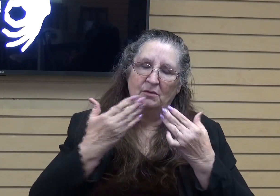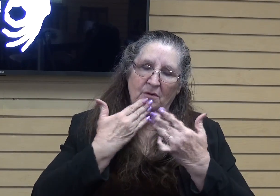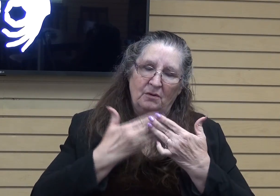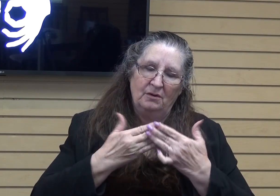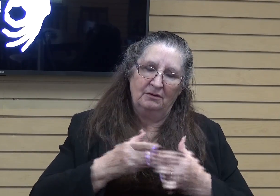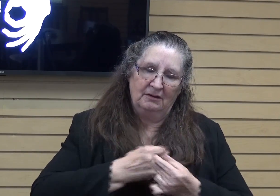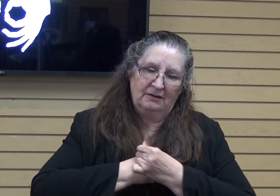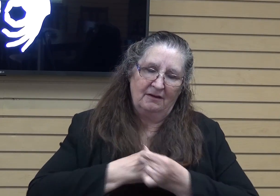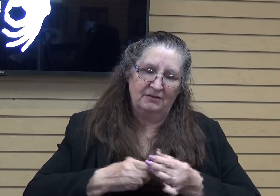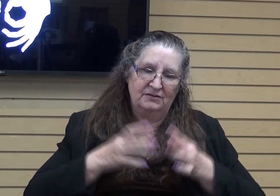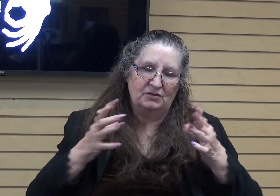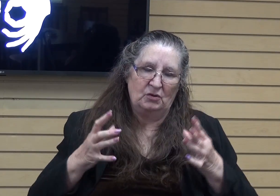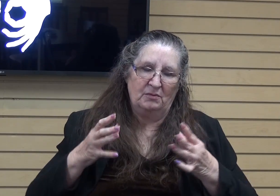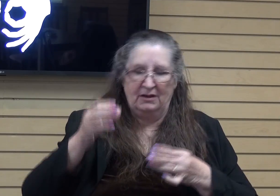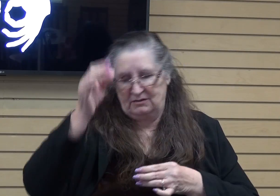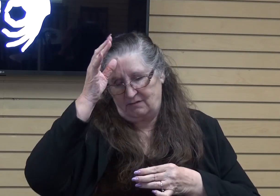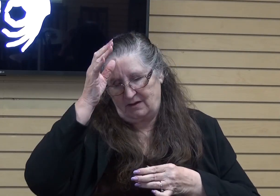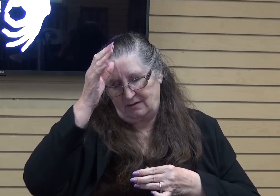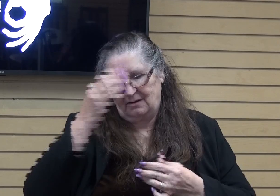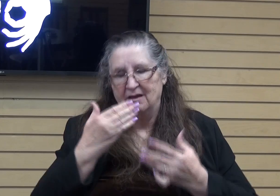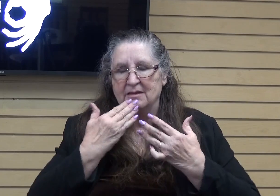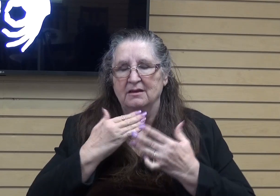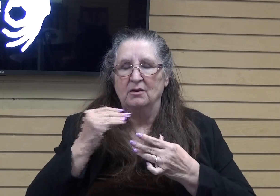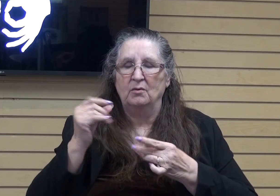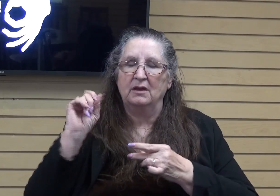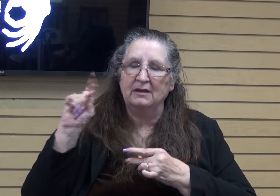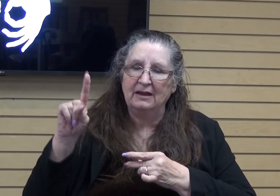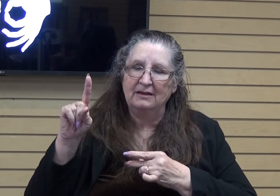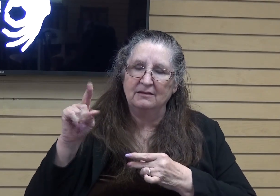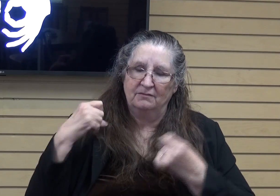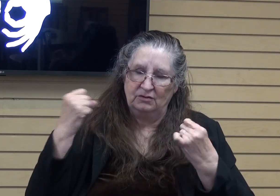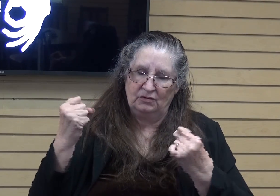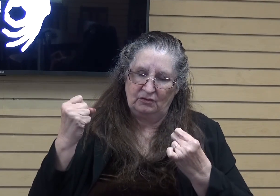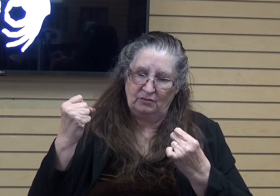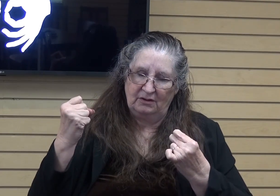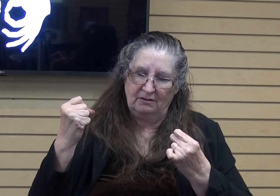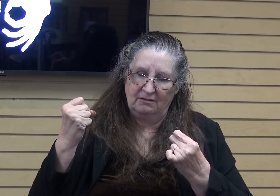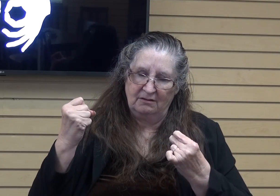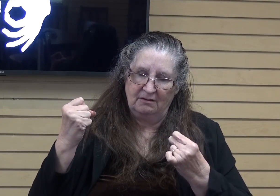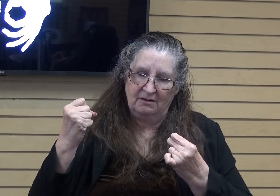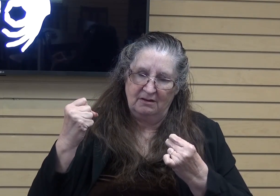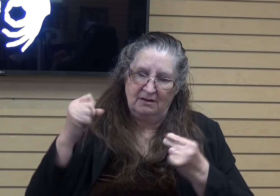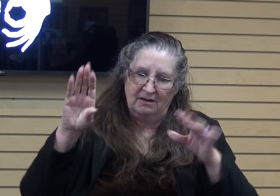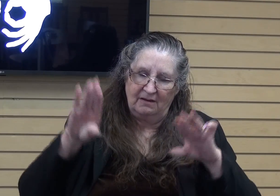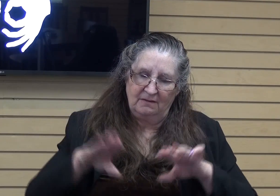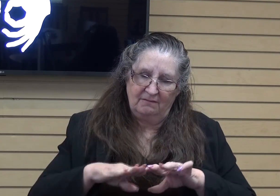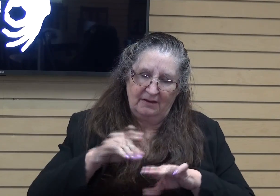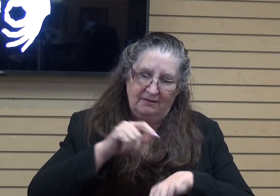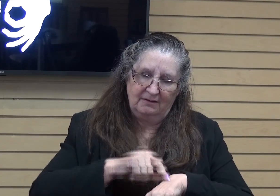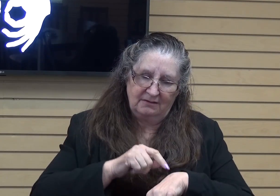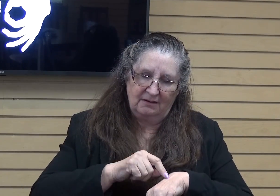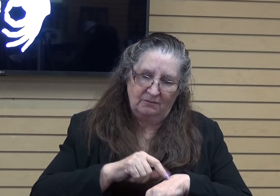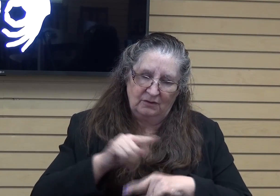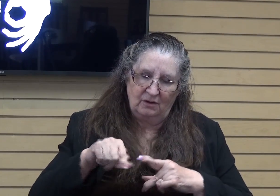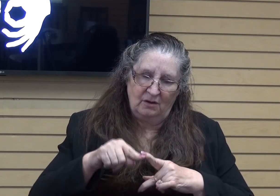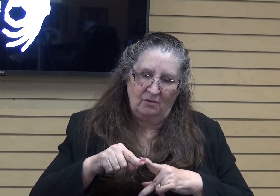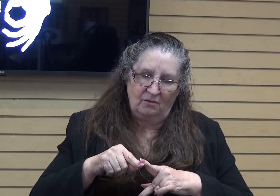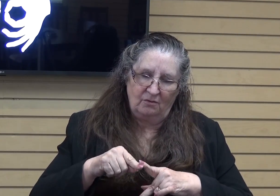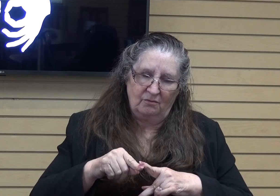us so much. Father, I thank you that we can ask for strength in the, in the valleys. Father, when we are heart sick,